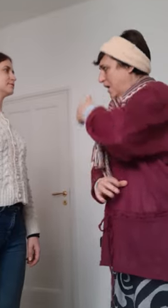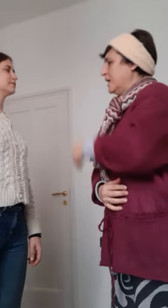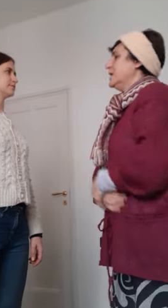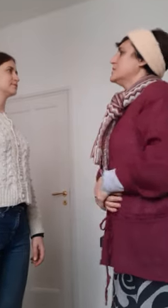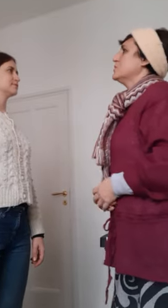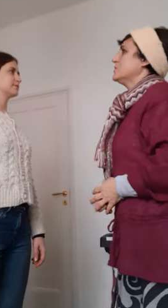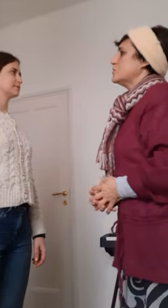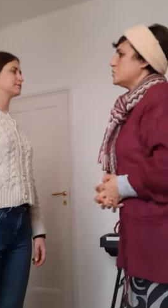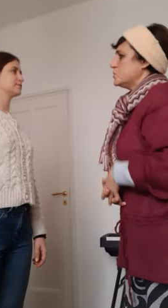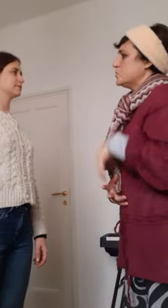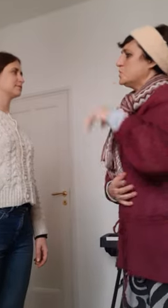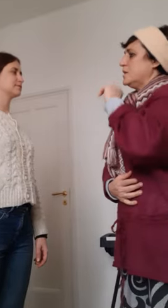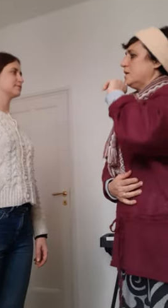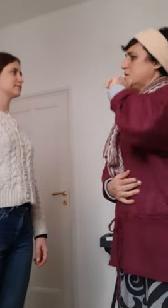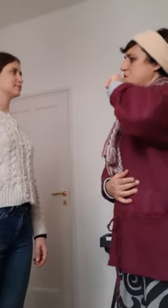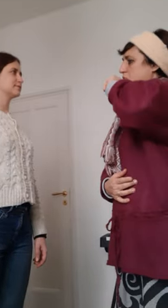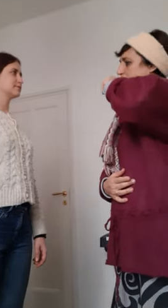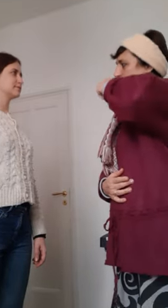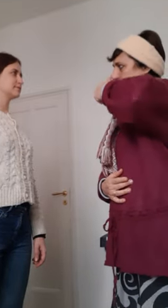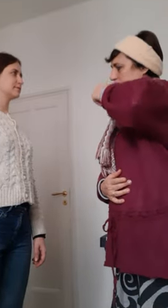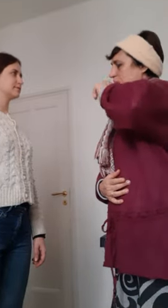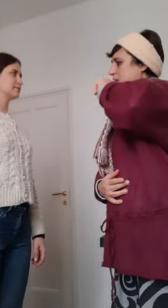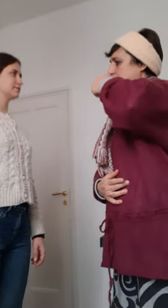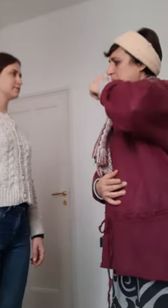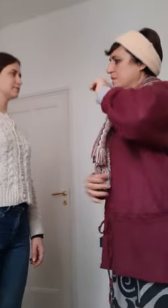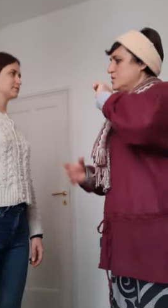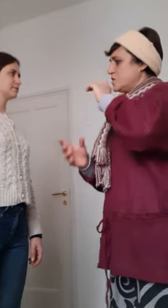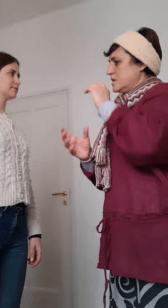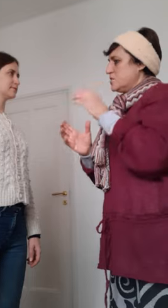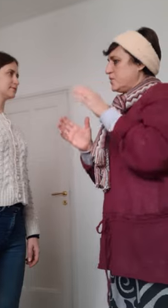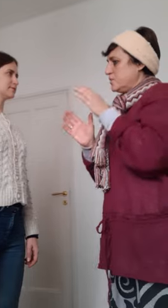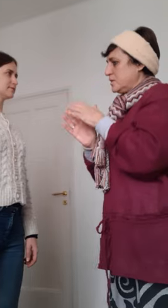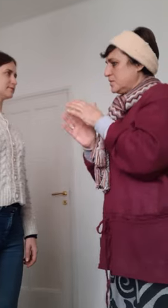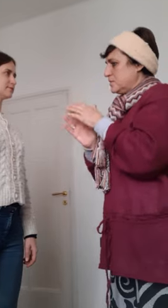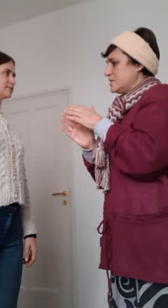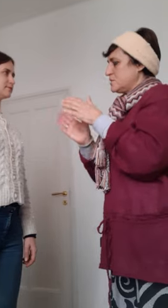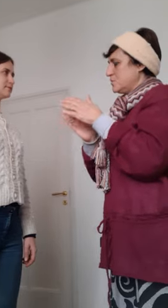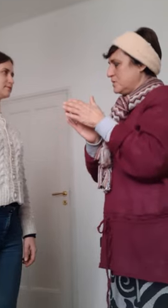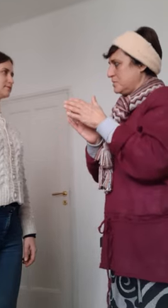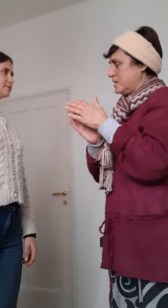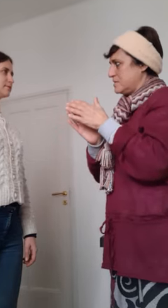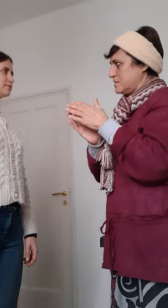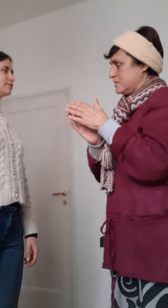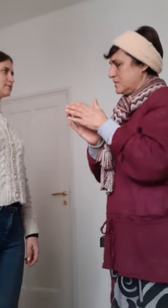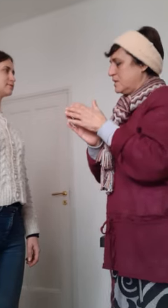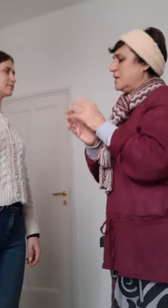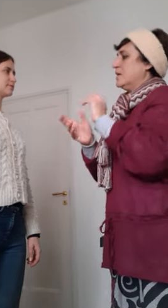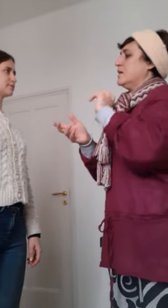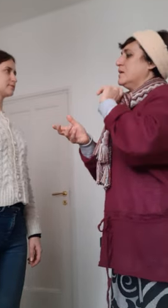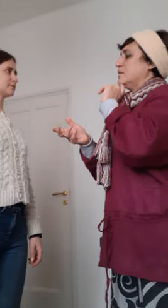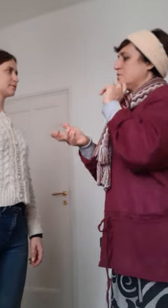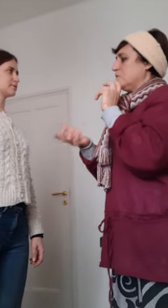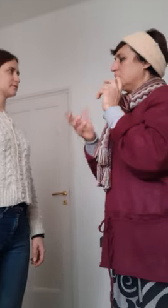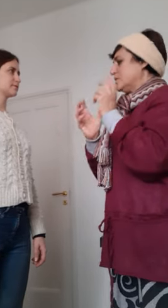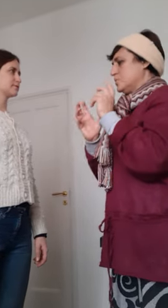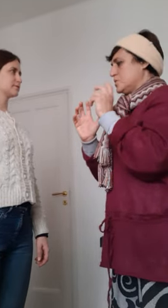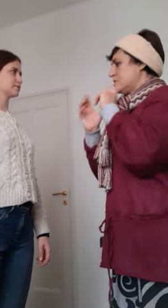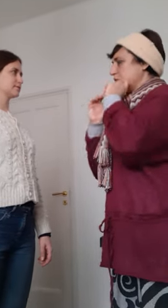so that you train the change from thicker mass to thin mass so in other words the